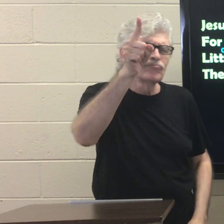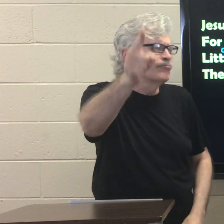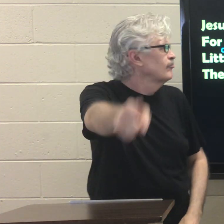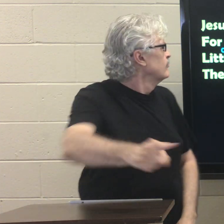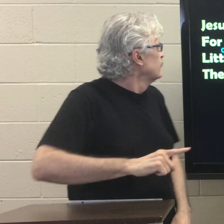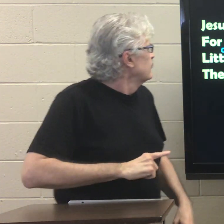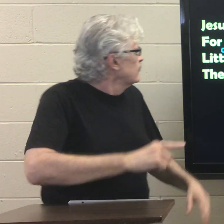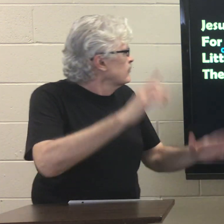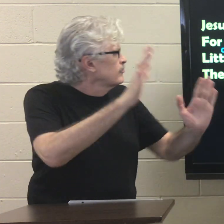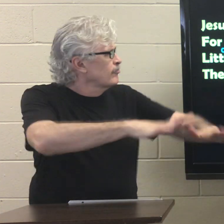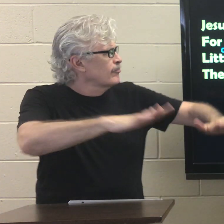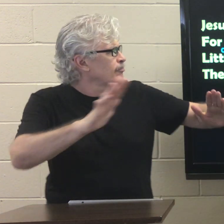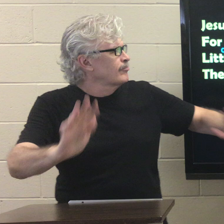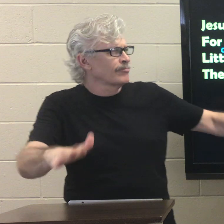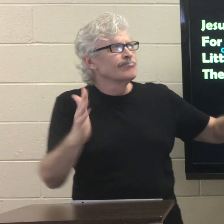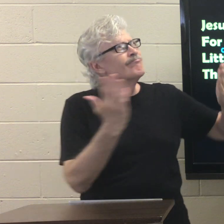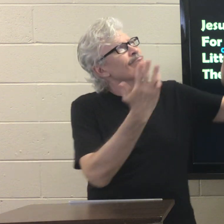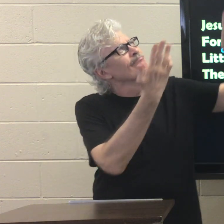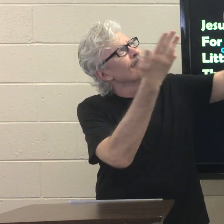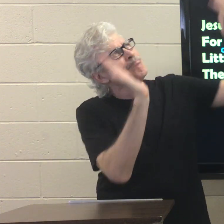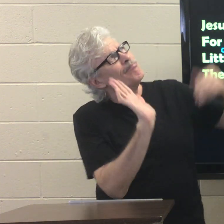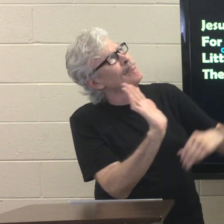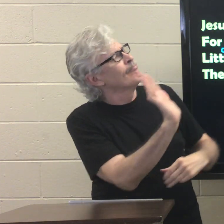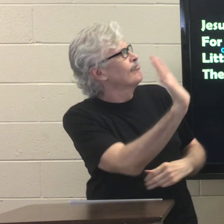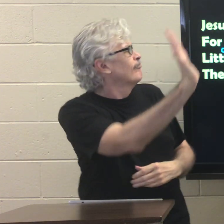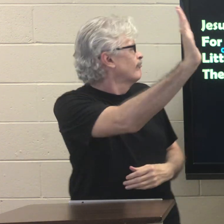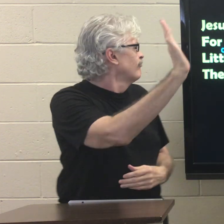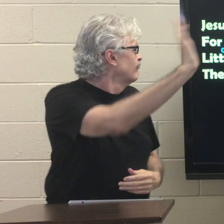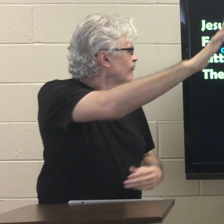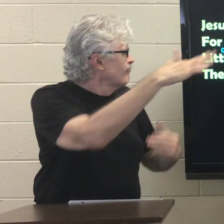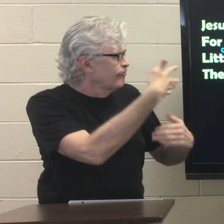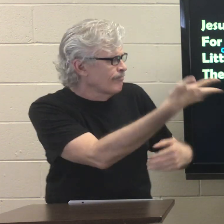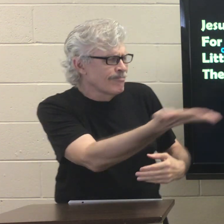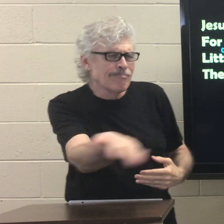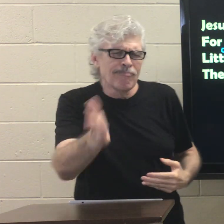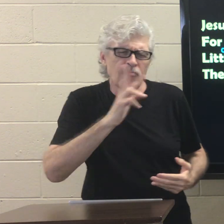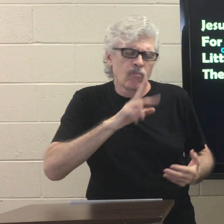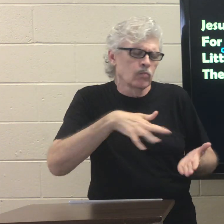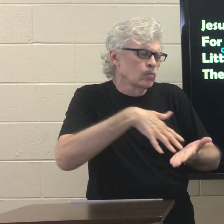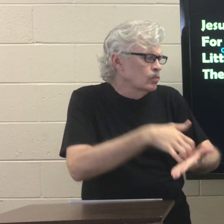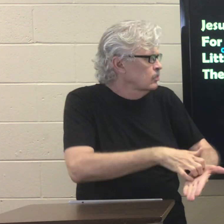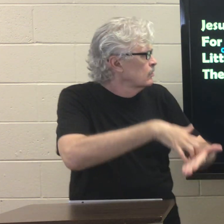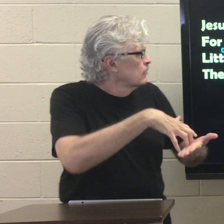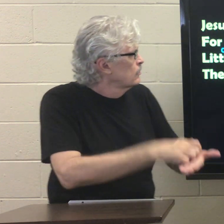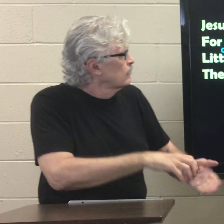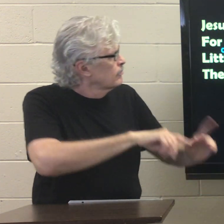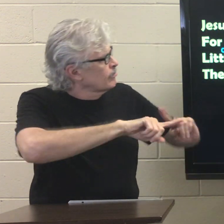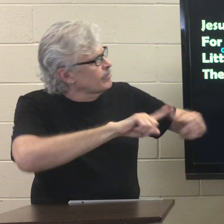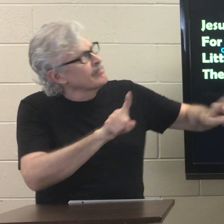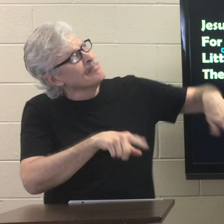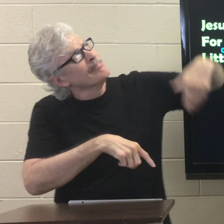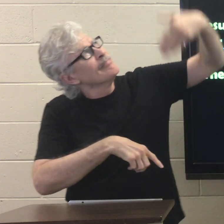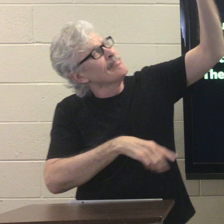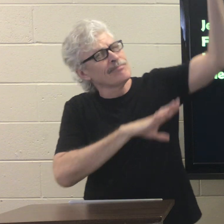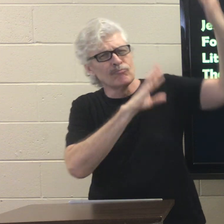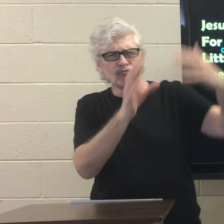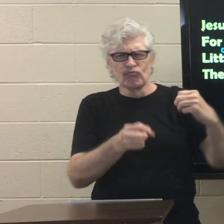so. Little ones to him belong. They are weak, but he is